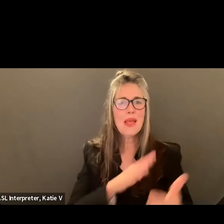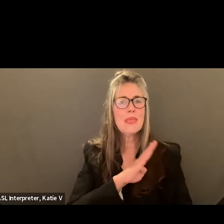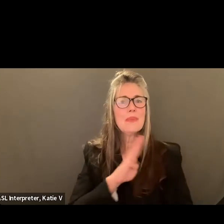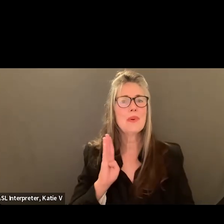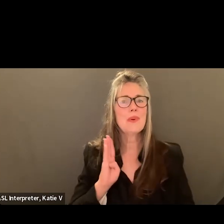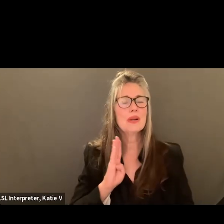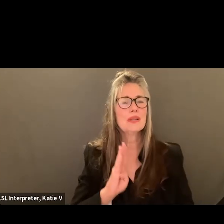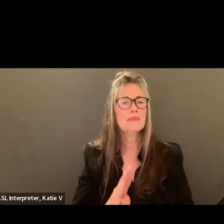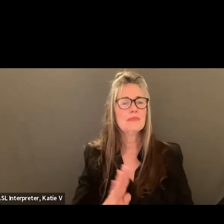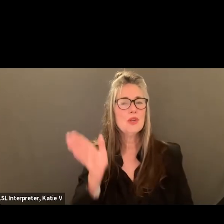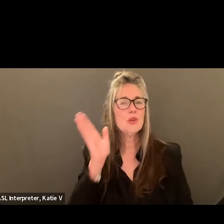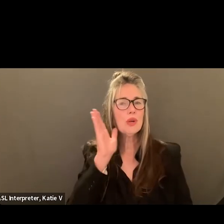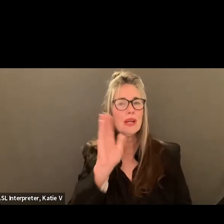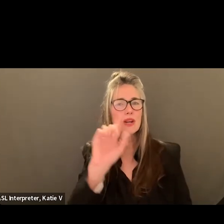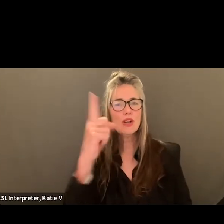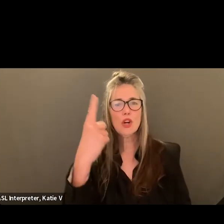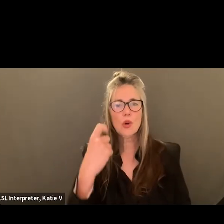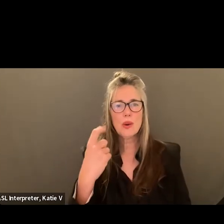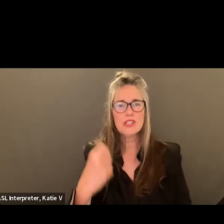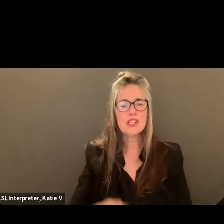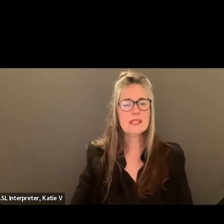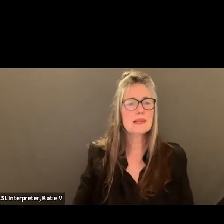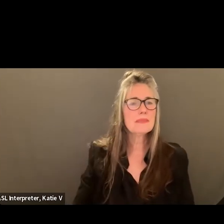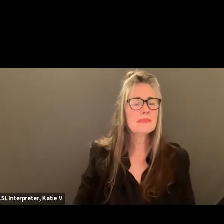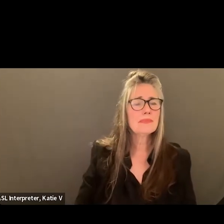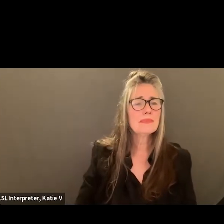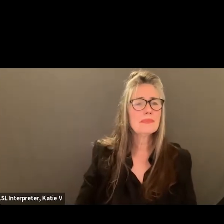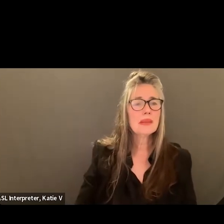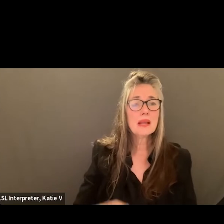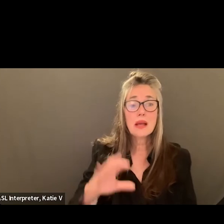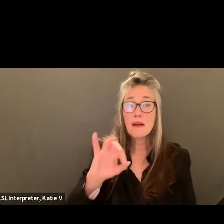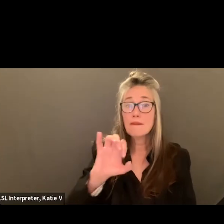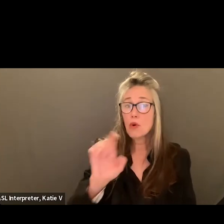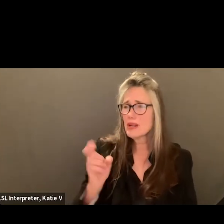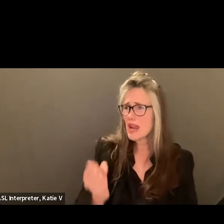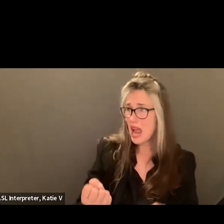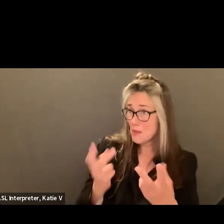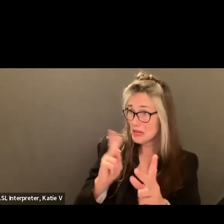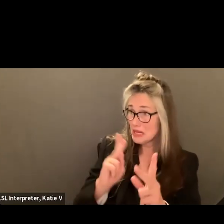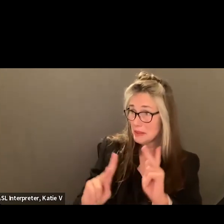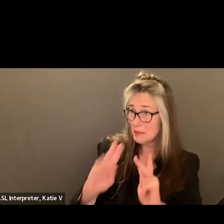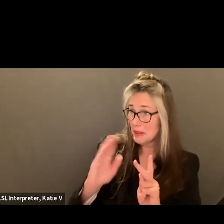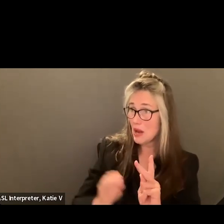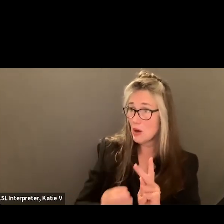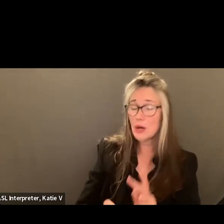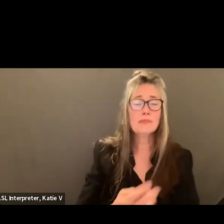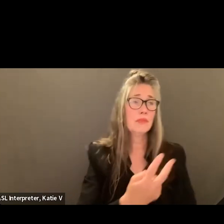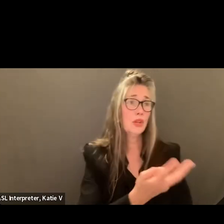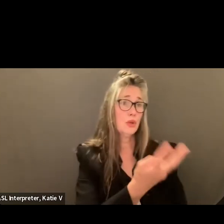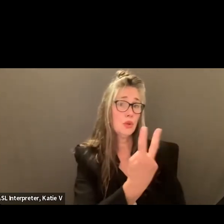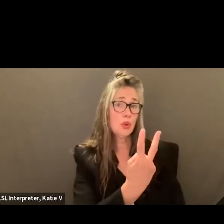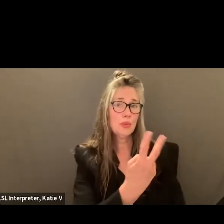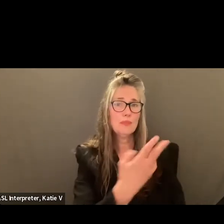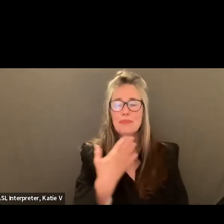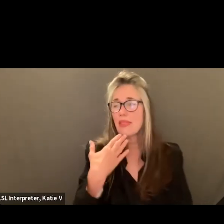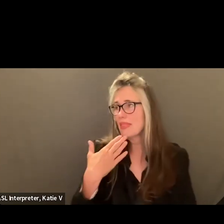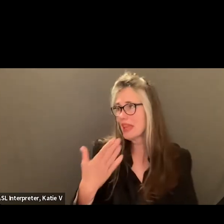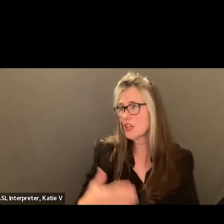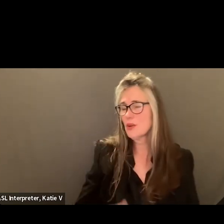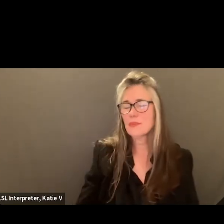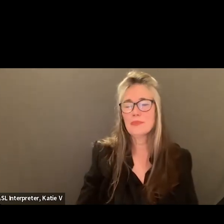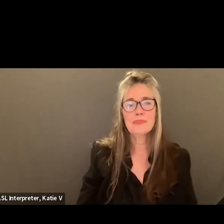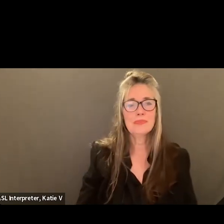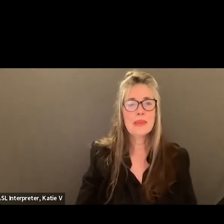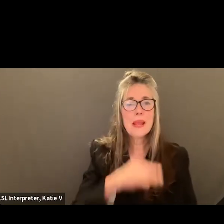Ms. Ford? Thanks. Just to clarify, how many people are we talking about hiring? Two? Two. Thank you. Ms. Alvarez?